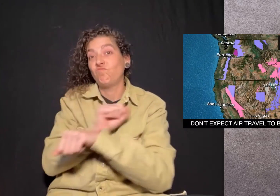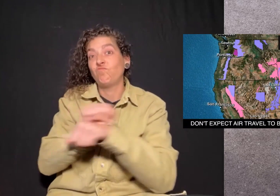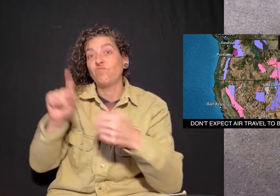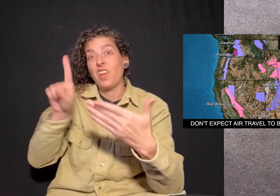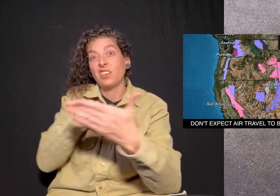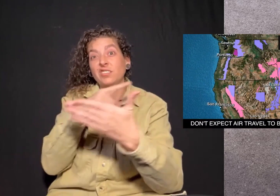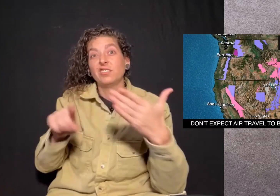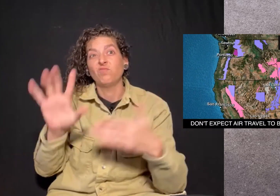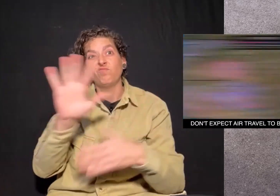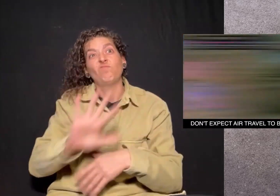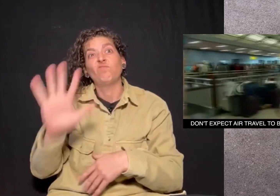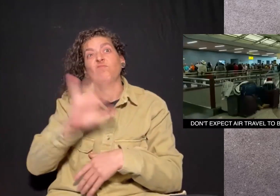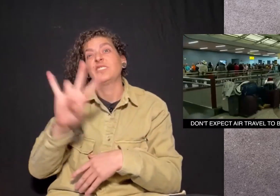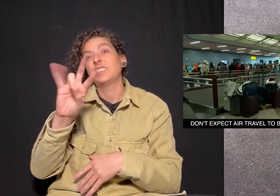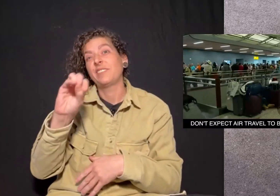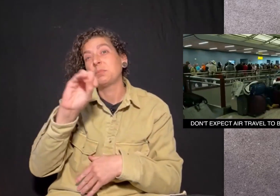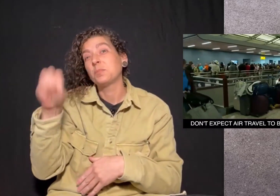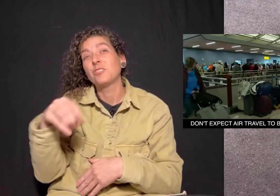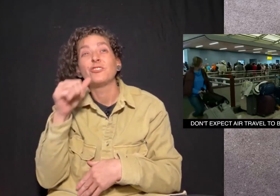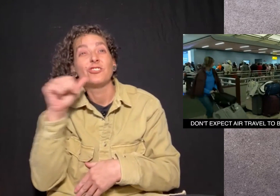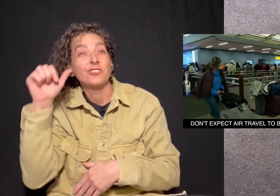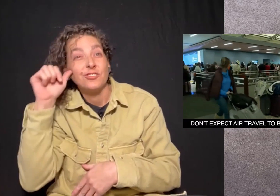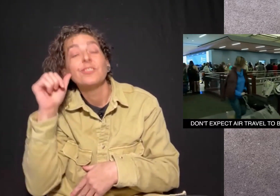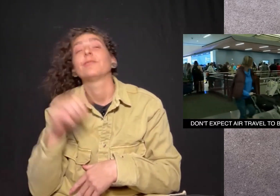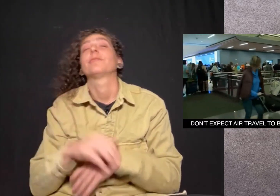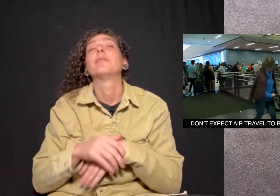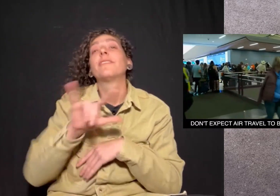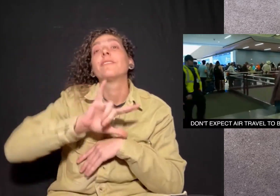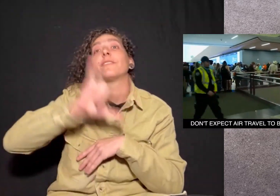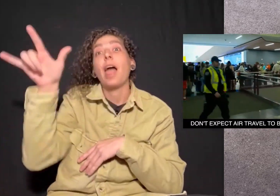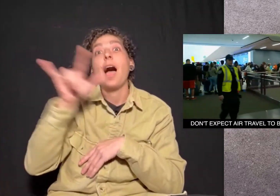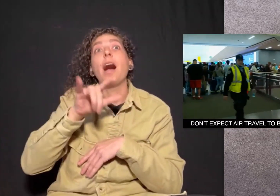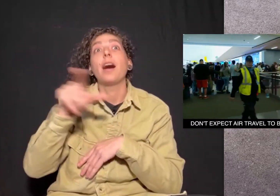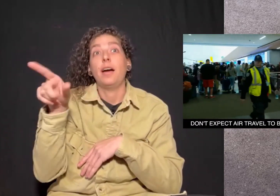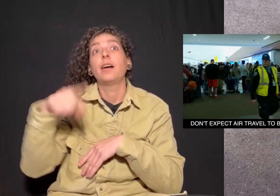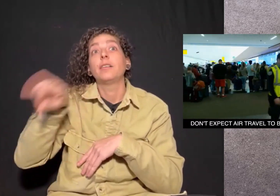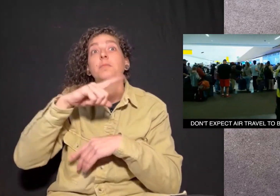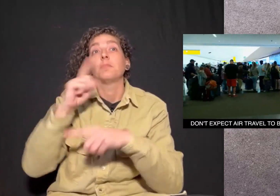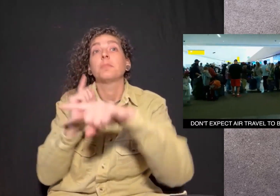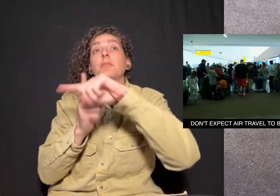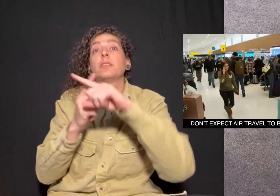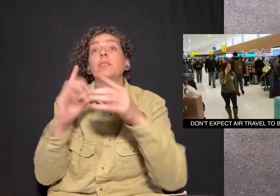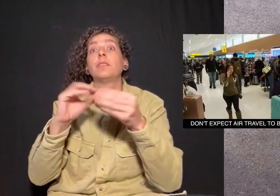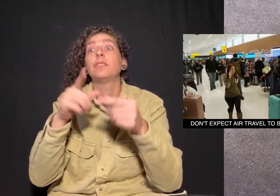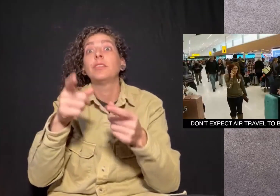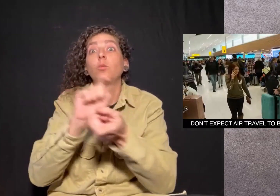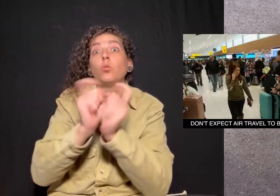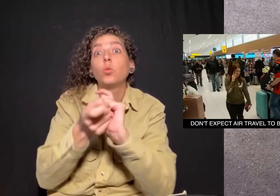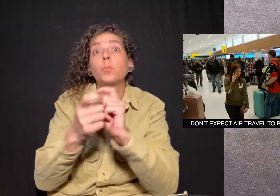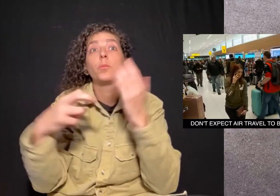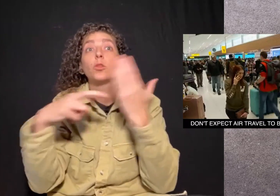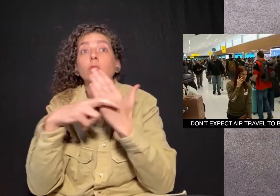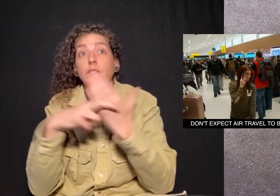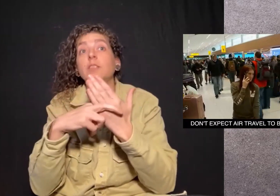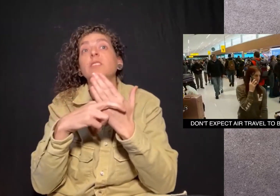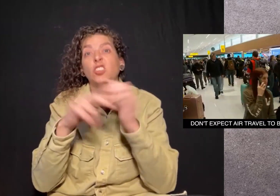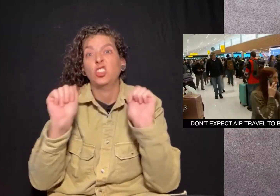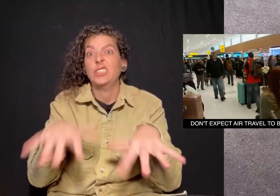It canceled roughly 70% of yesterday's flights and says rebooking could take several days.